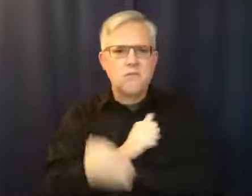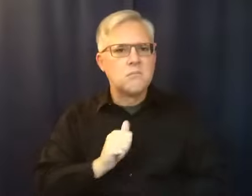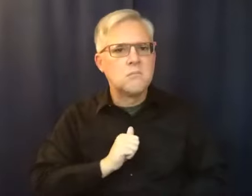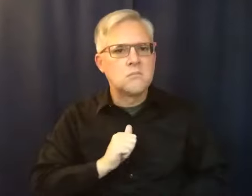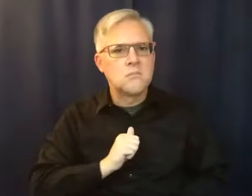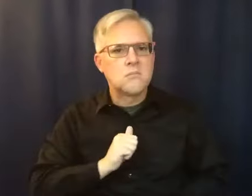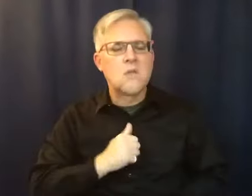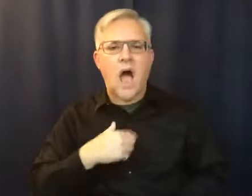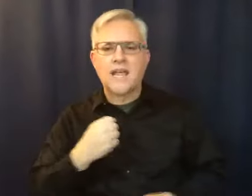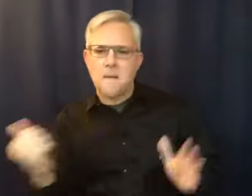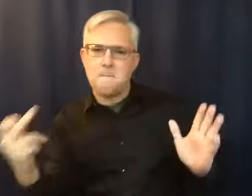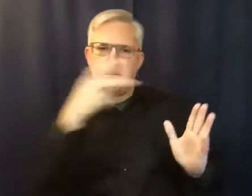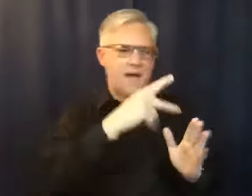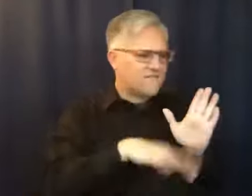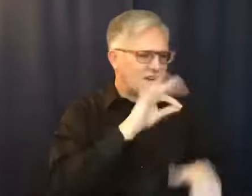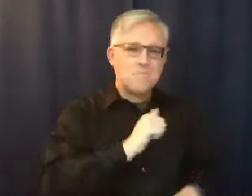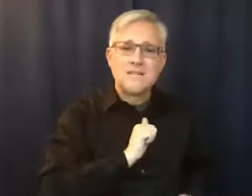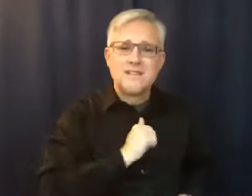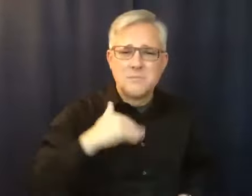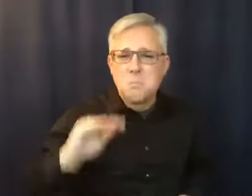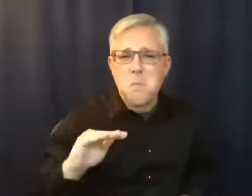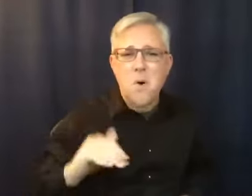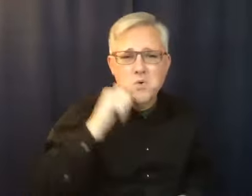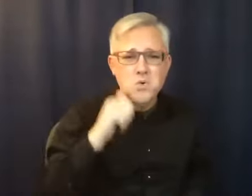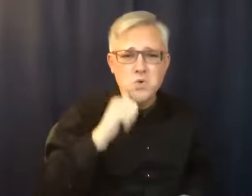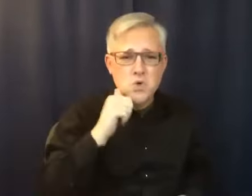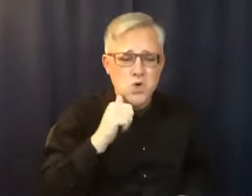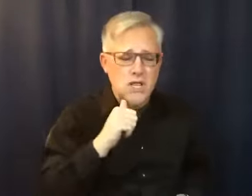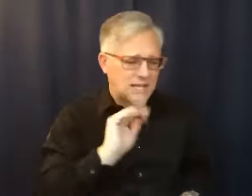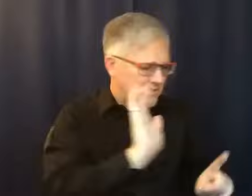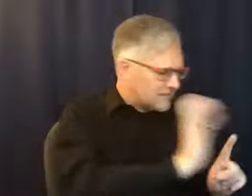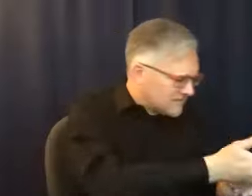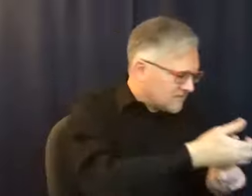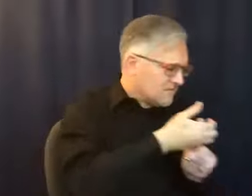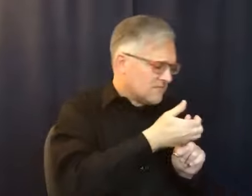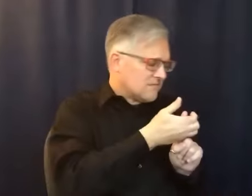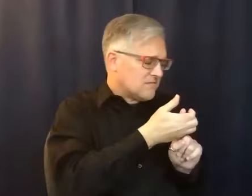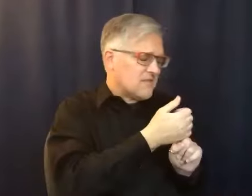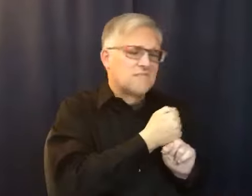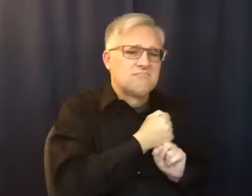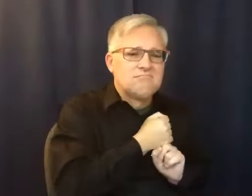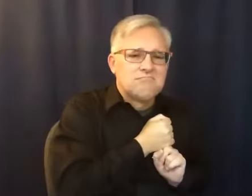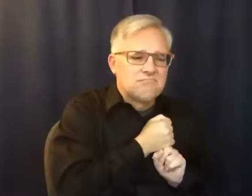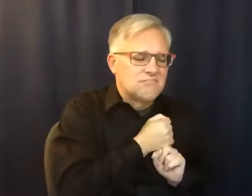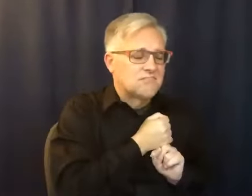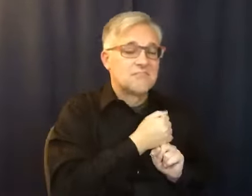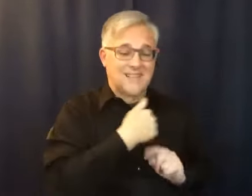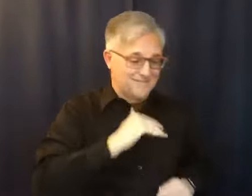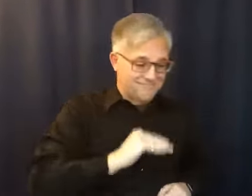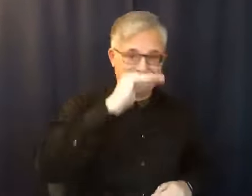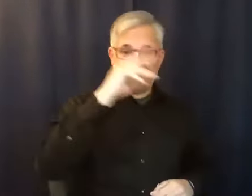through the process. I could go back and realize that the healing had to take place in me. Forget about Peter. The